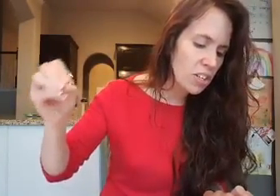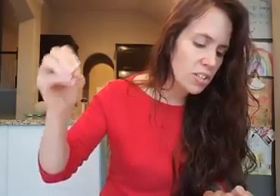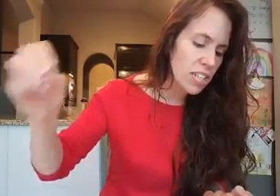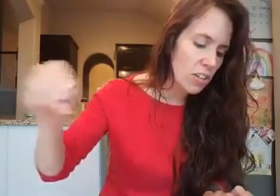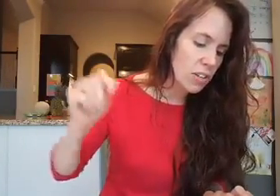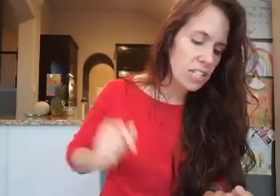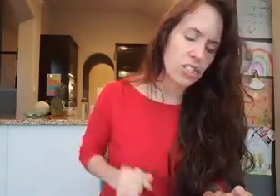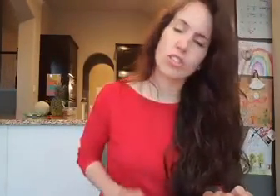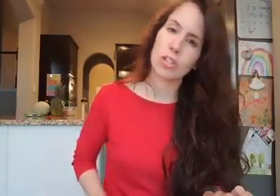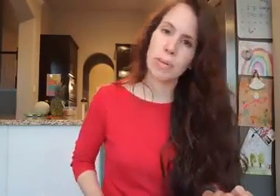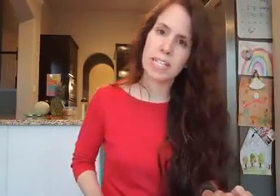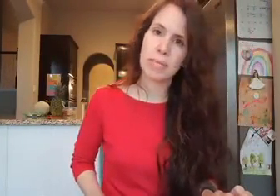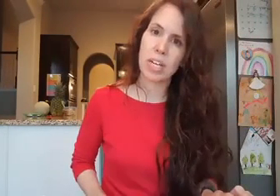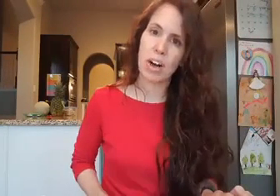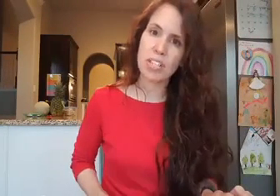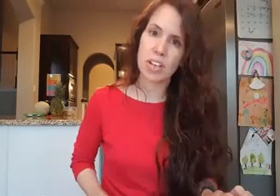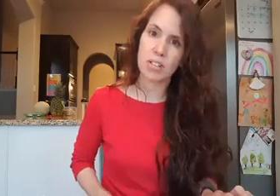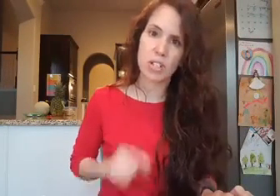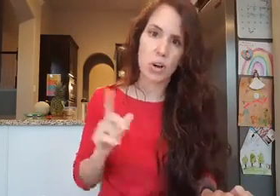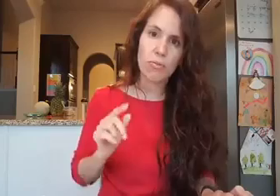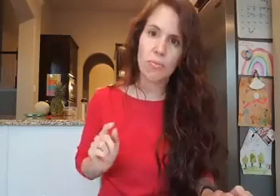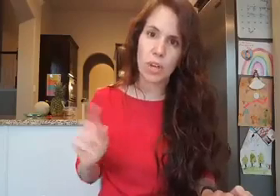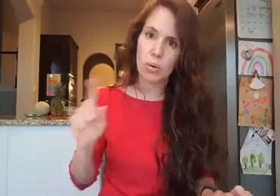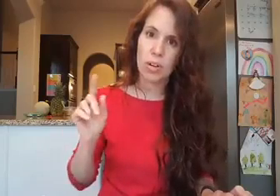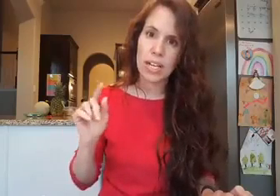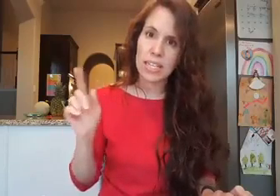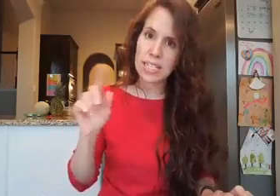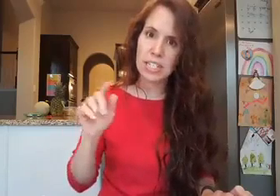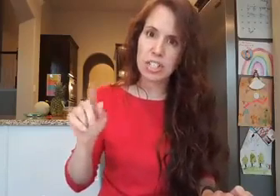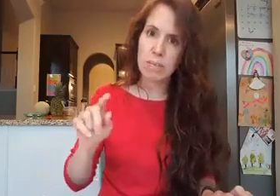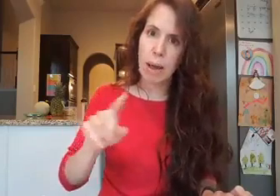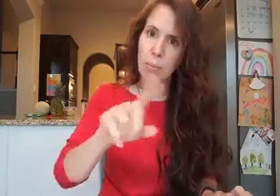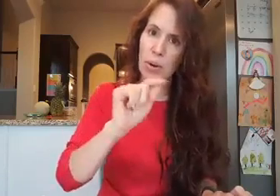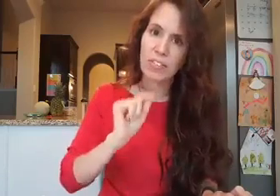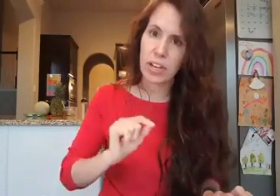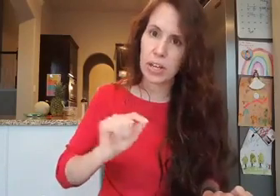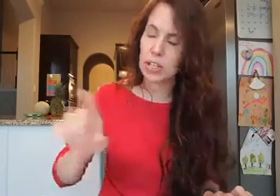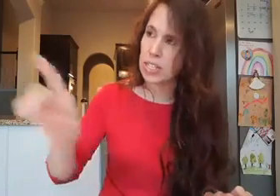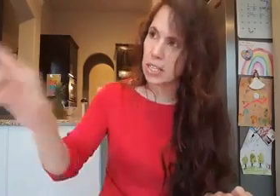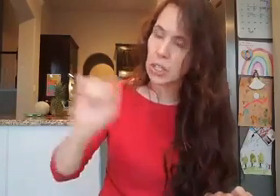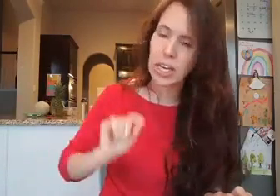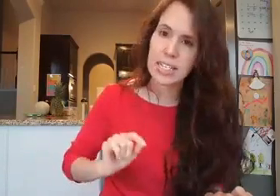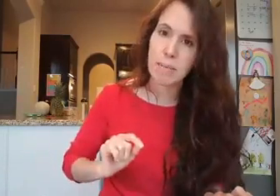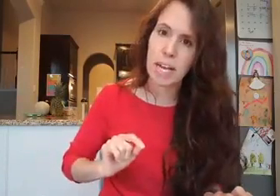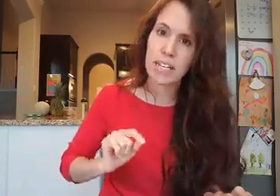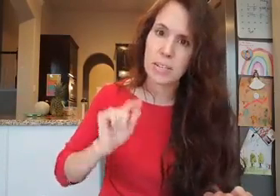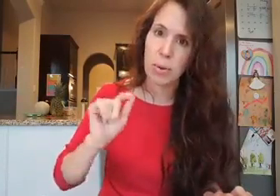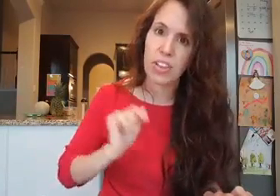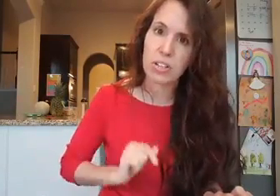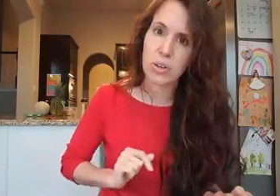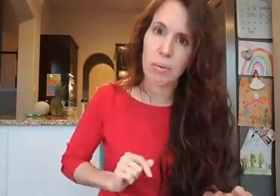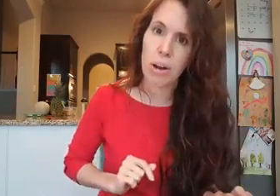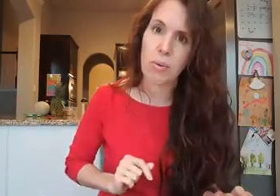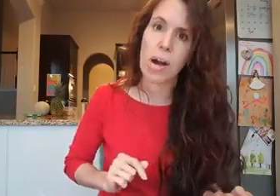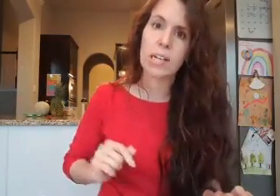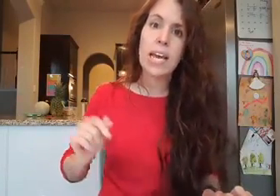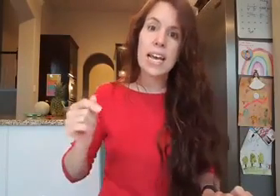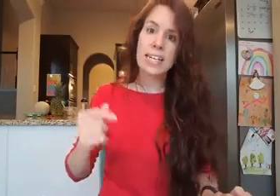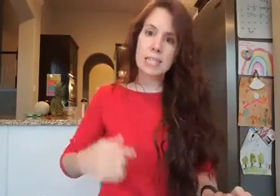yourself, lest you should be tempted also. So don't, don't, this isn't just about pointing fingers and looking at somebody else and what they're doing right or wrong. It's